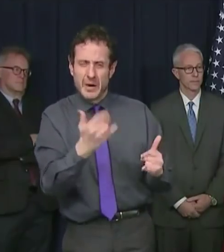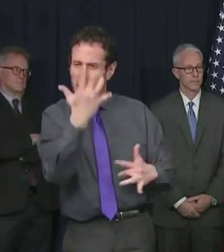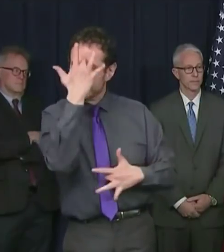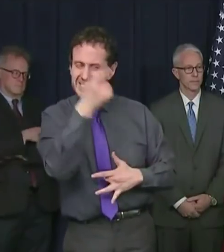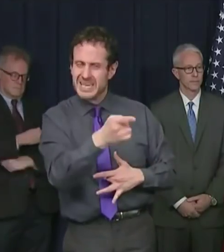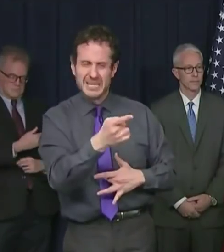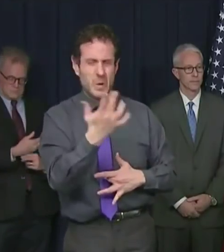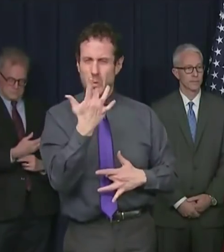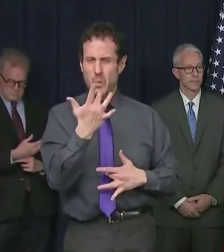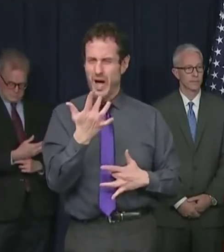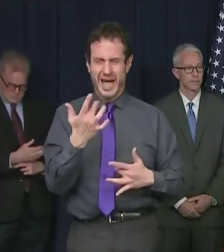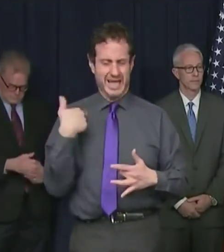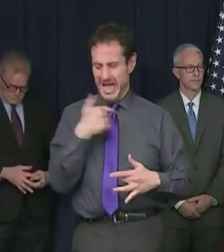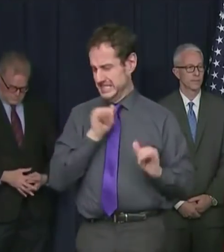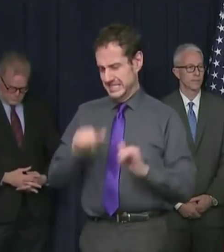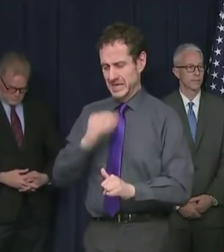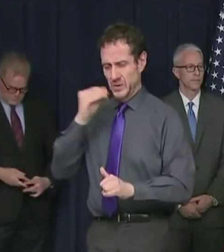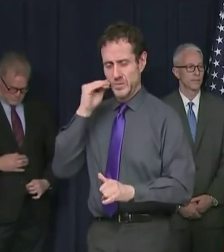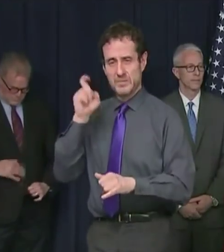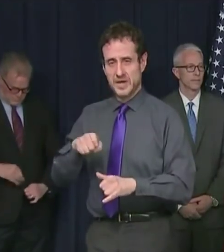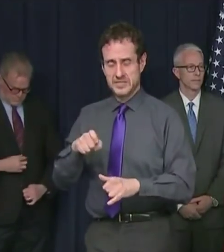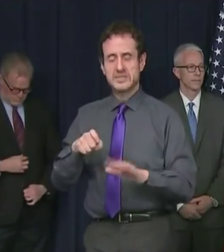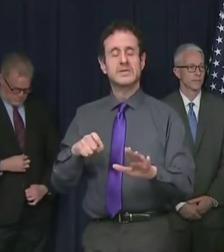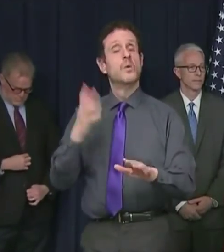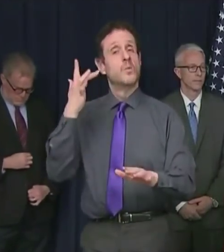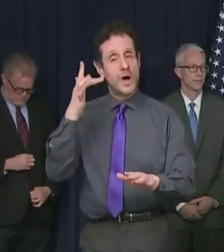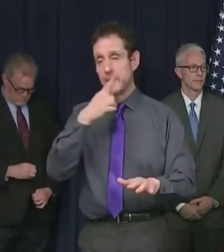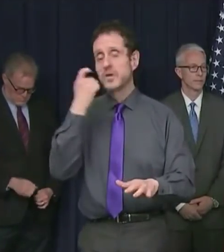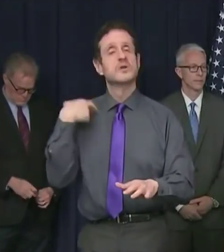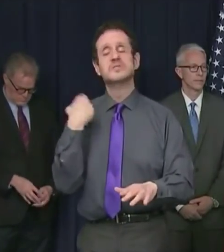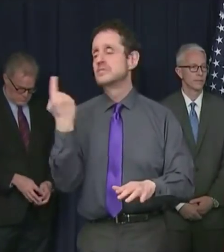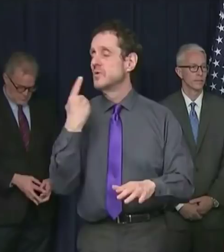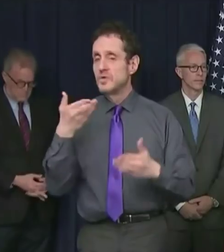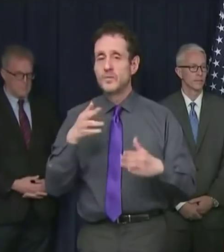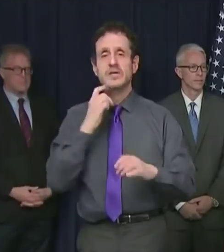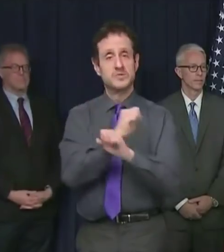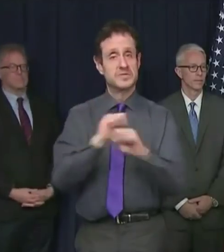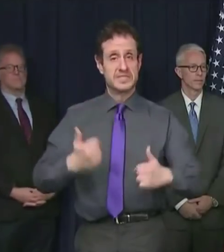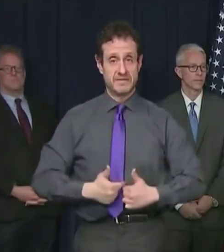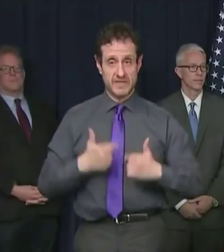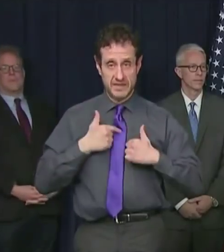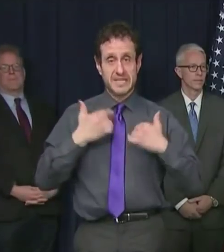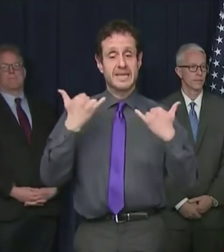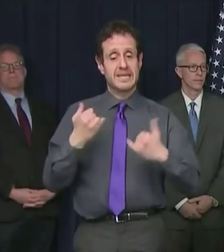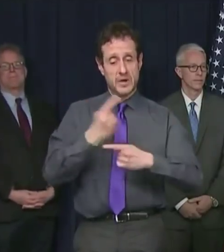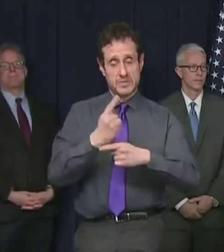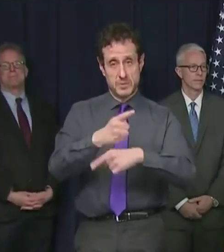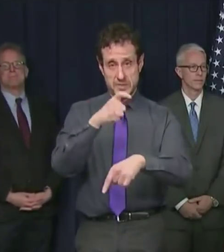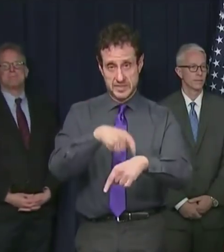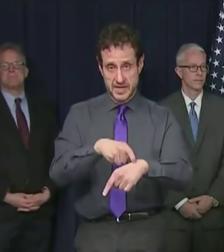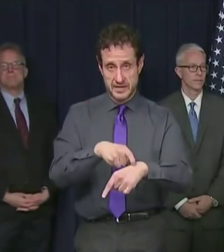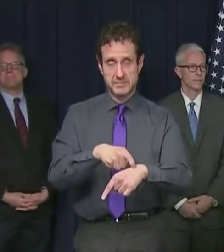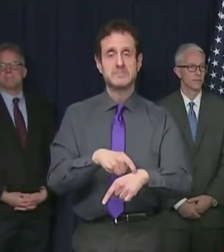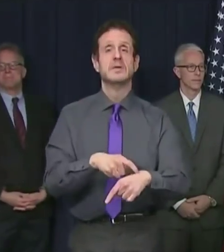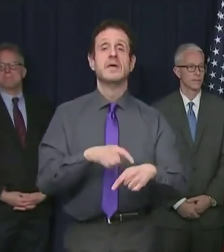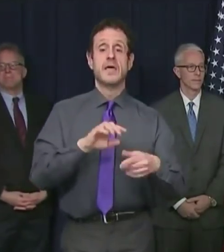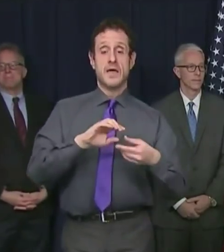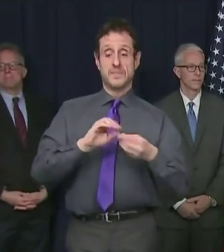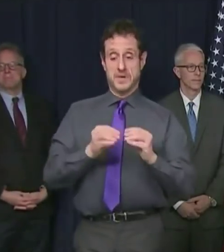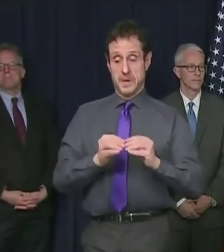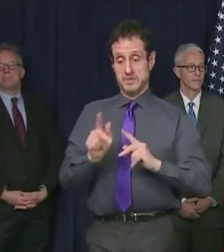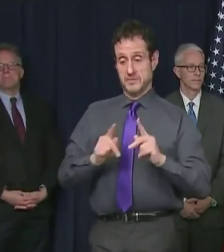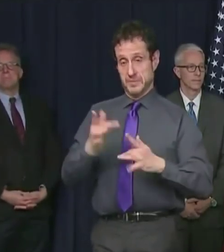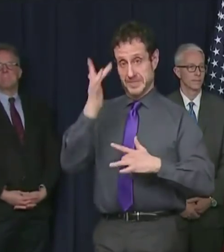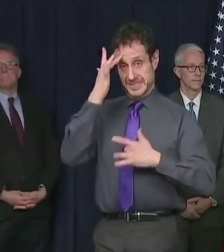Because it's the only way to save those lives. And now is the time. Because the numbers you see today in the news